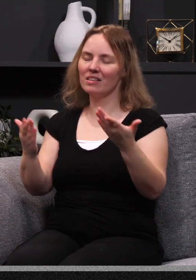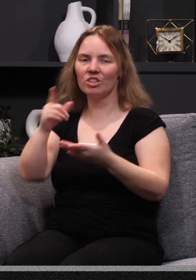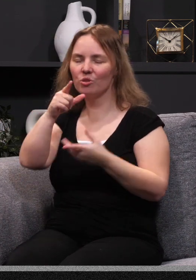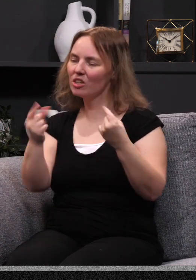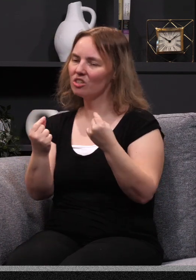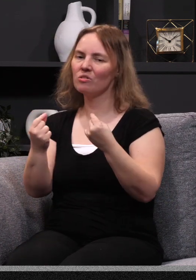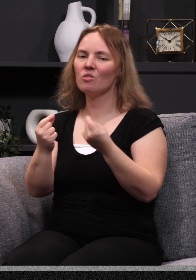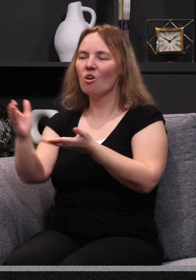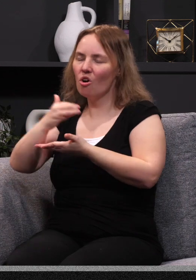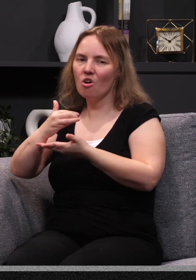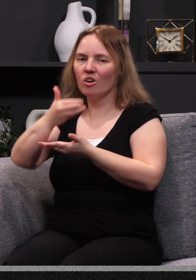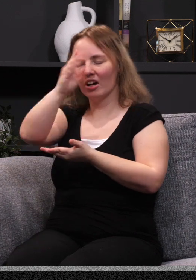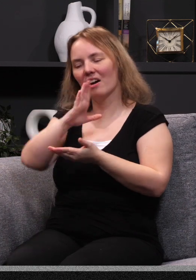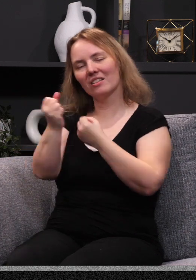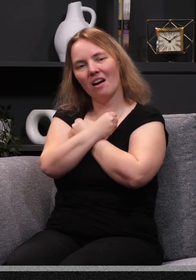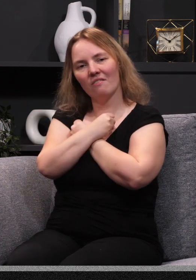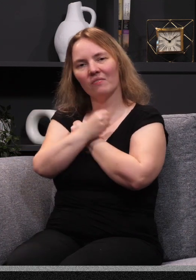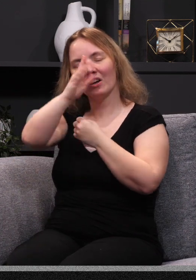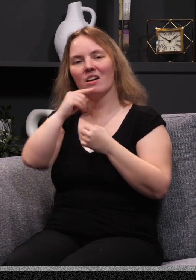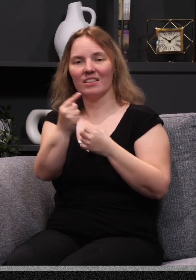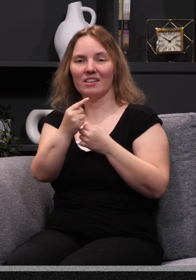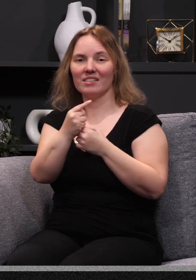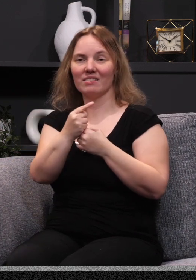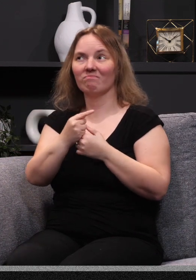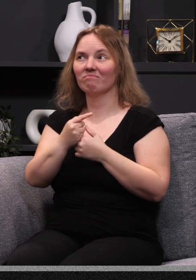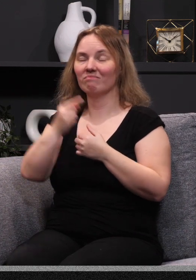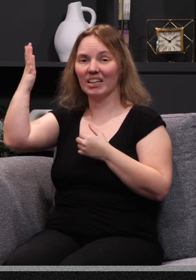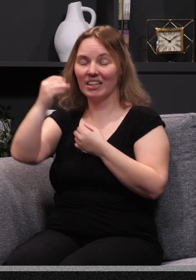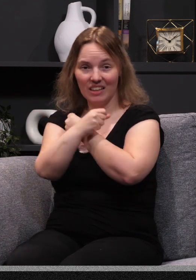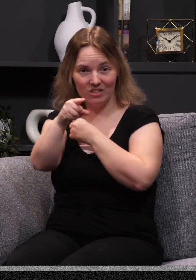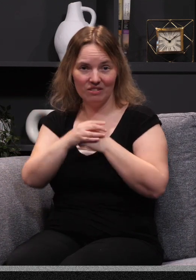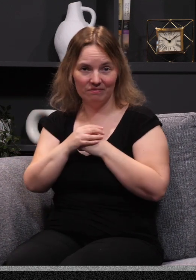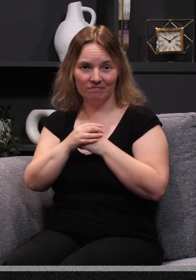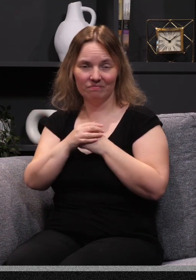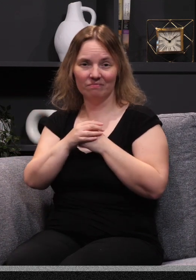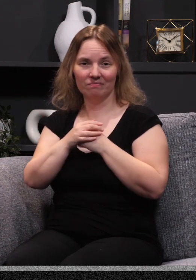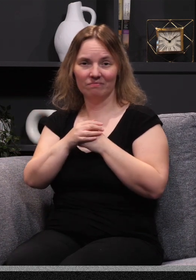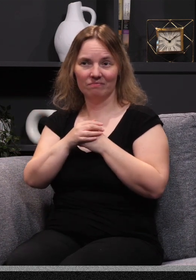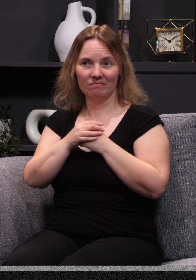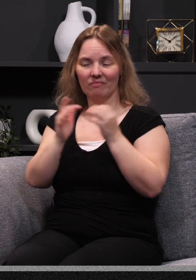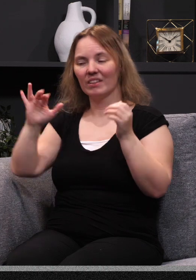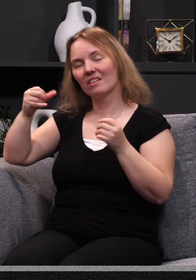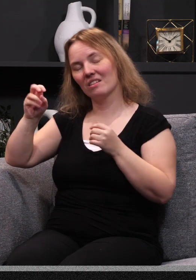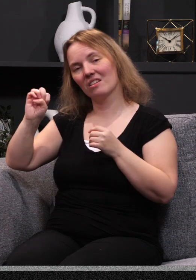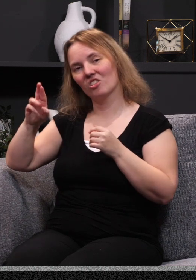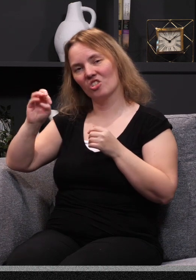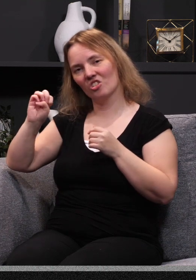can do to actually earn God's love. God says, I love you. I love you. In